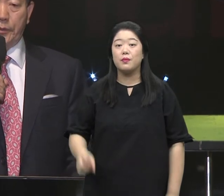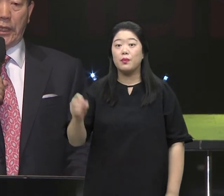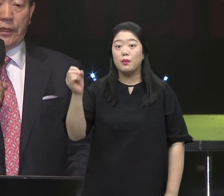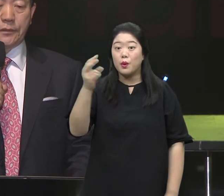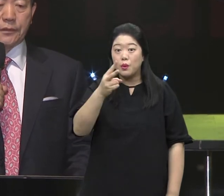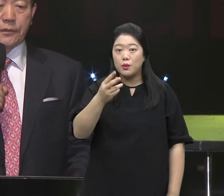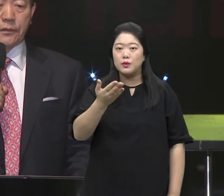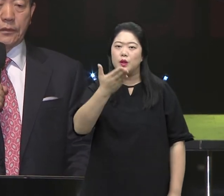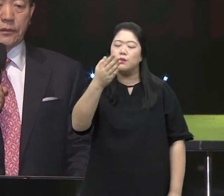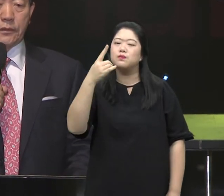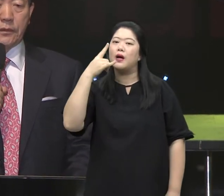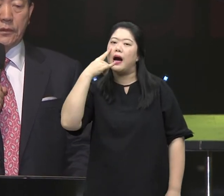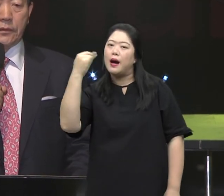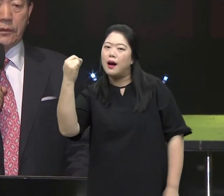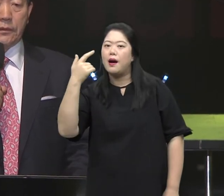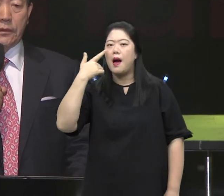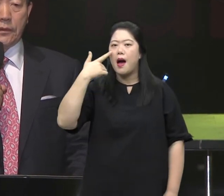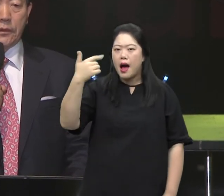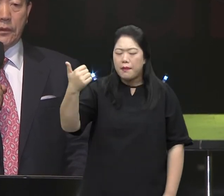And your parents will tell you many things.